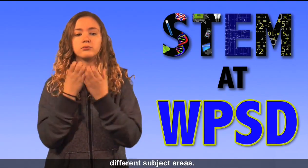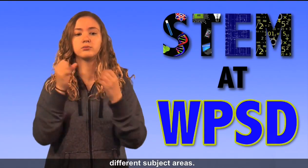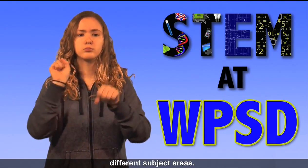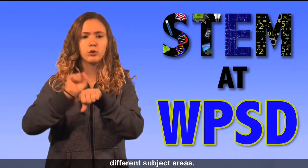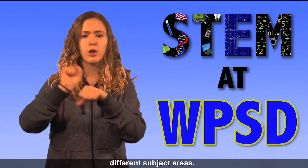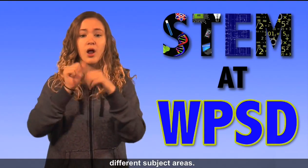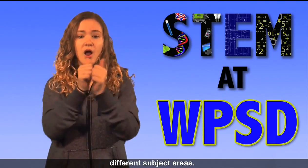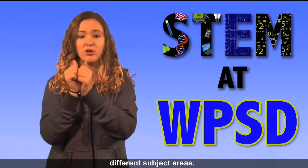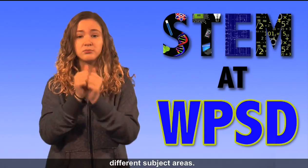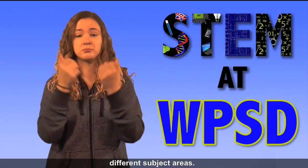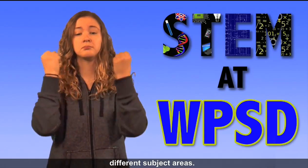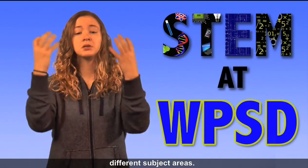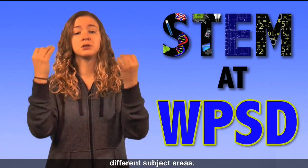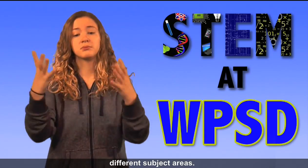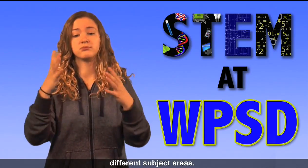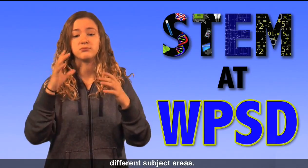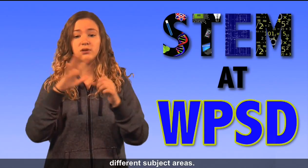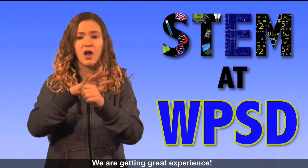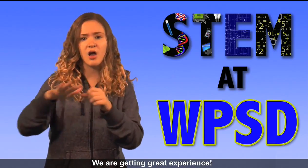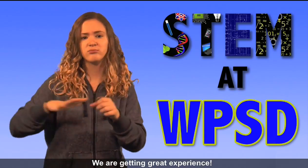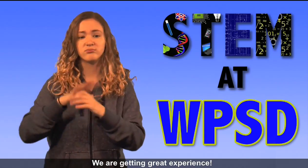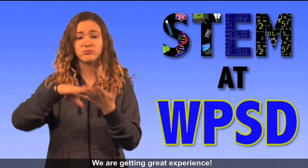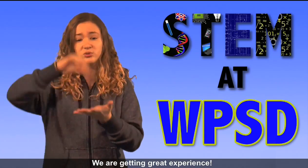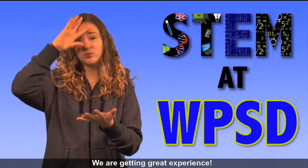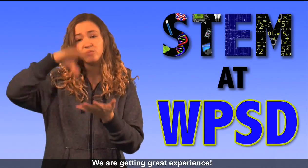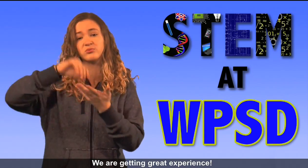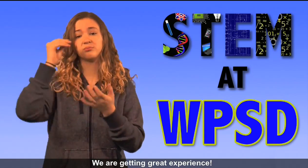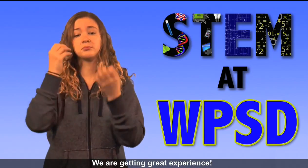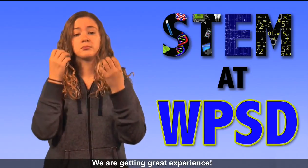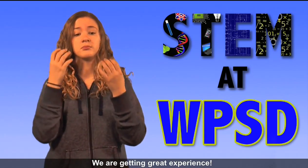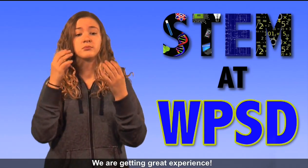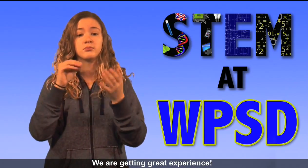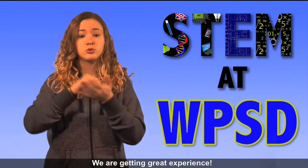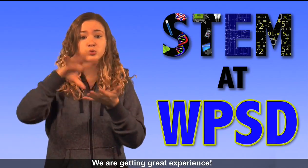subject areas. We are getting great experience.